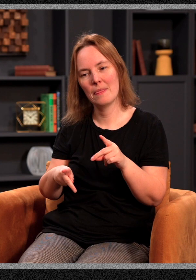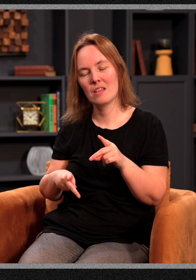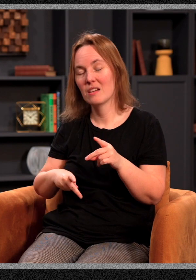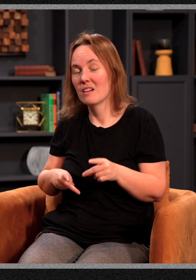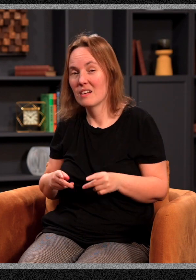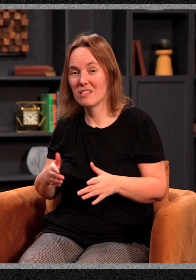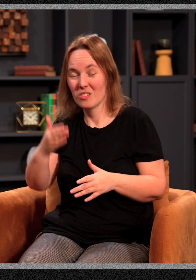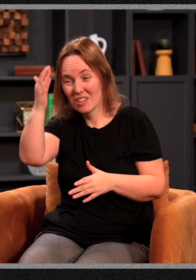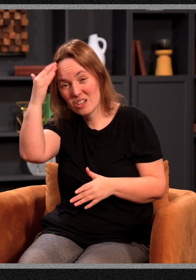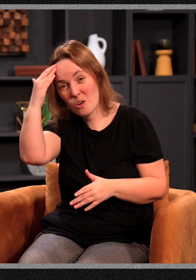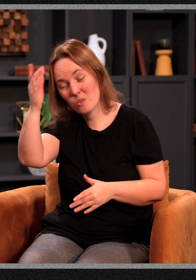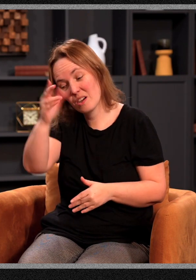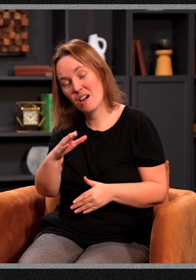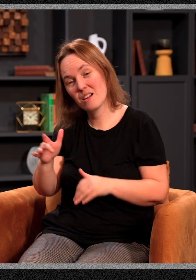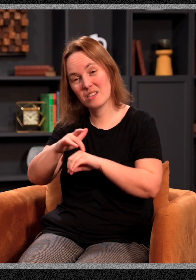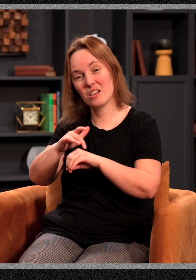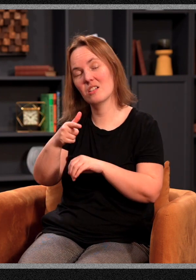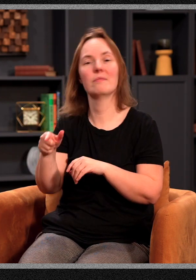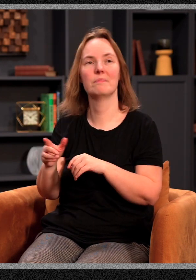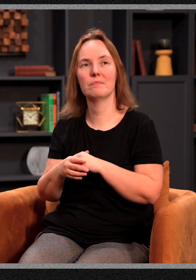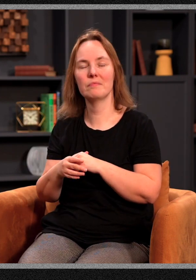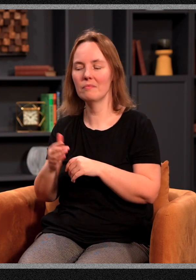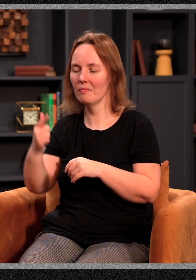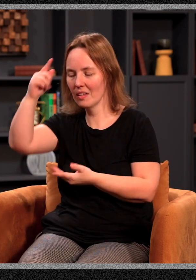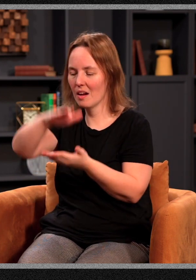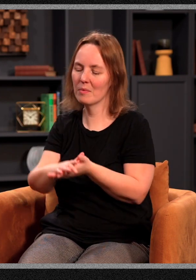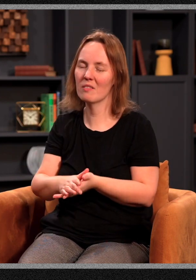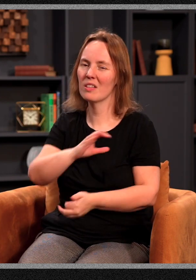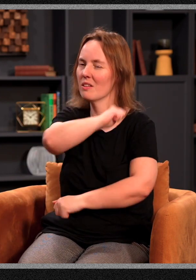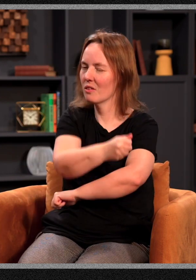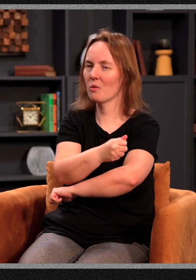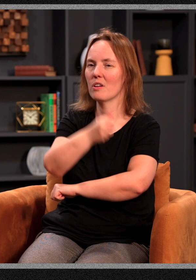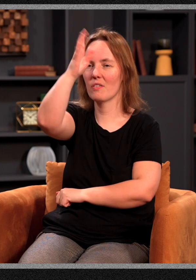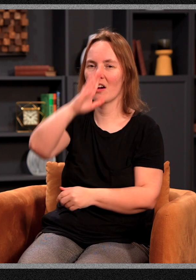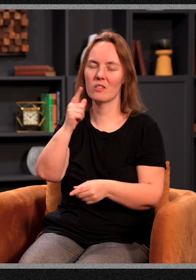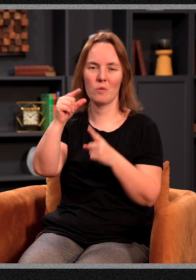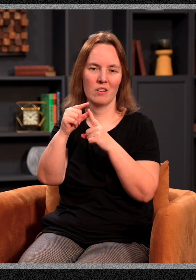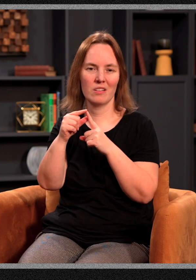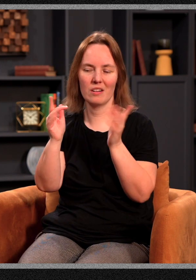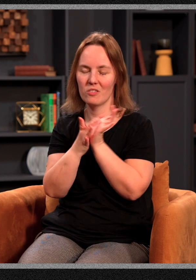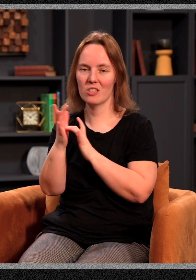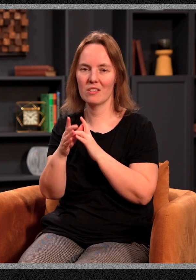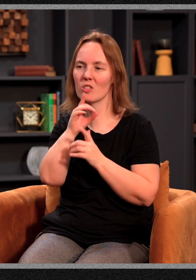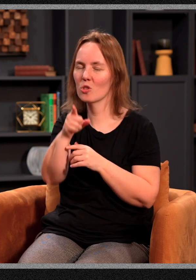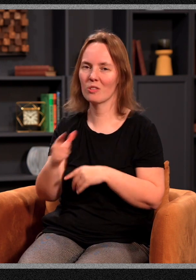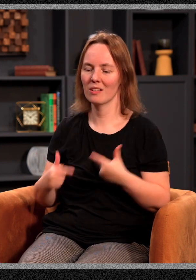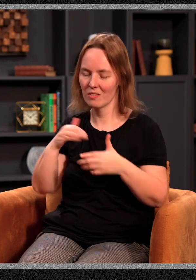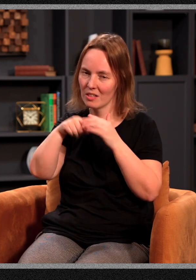know that God has touched them. Friends, I believe in the authority of God's Word. We need to understand that if Jesus truly lives